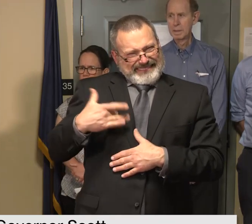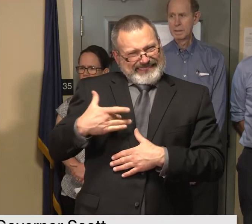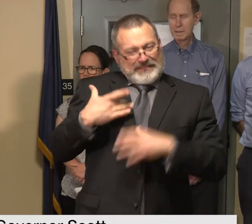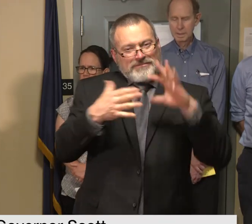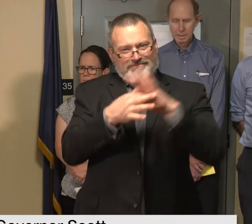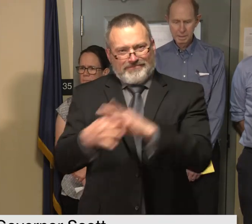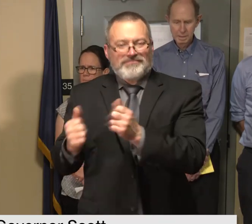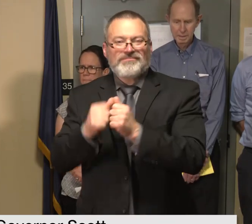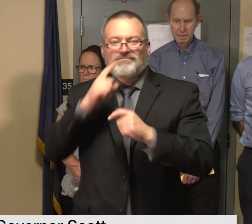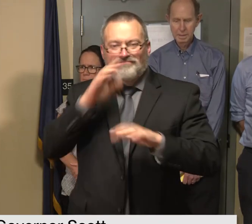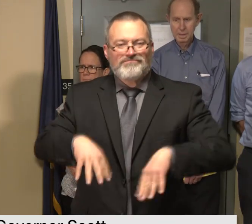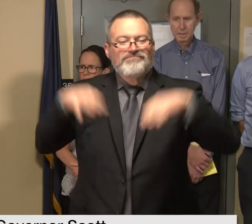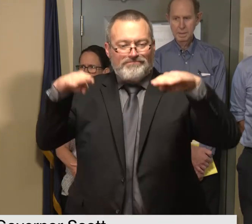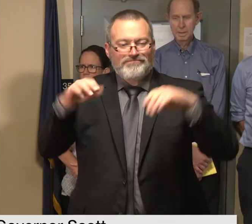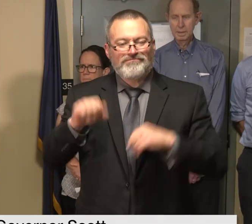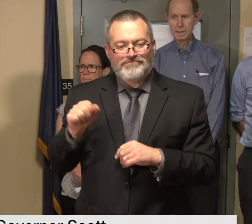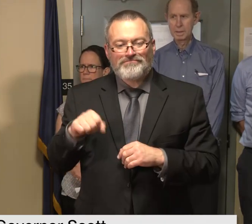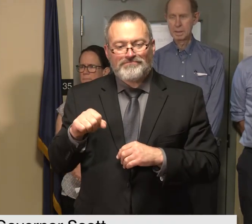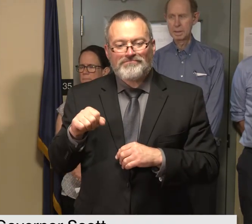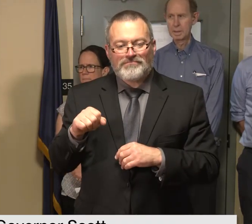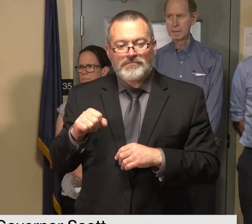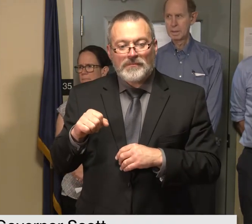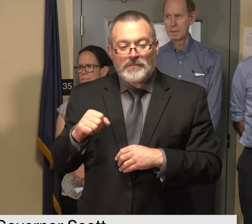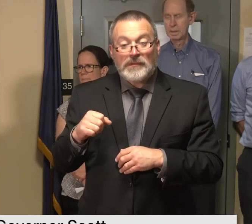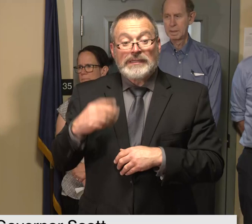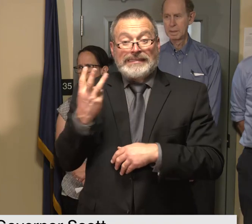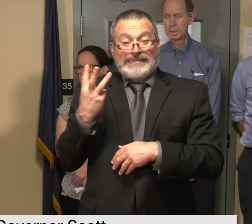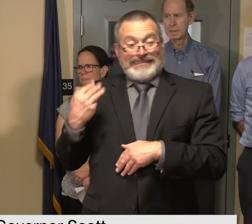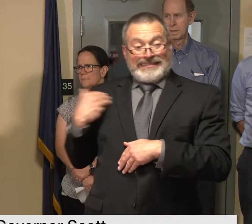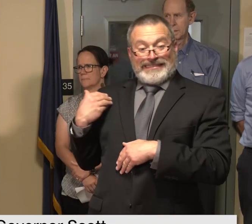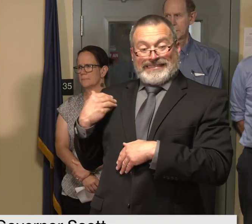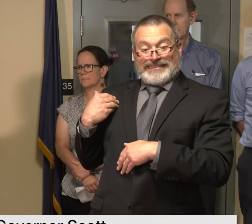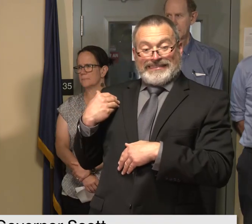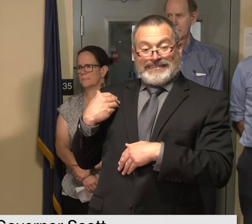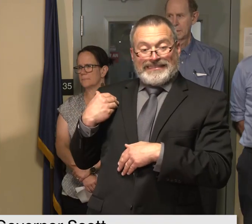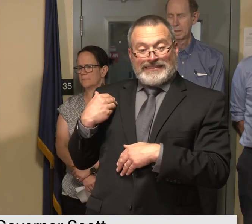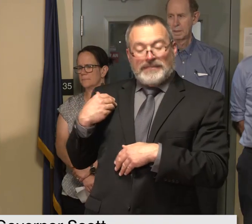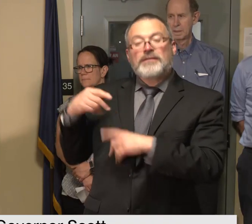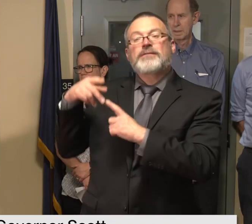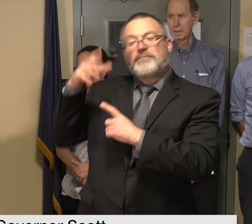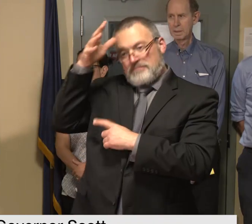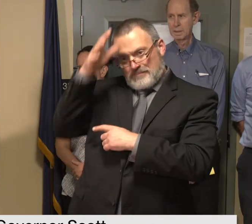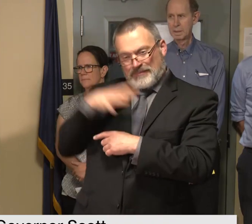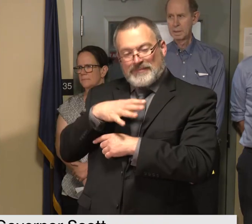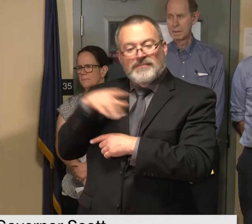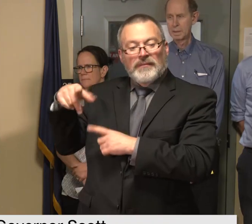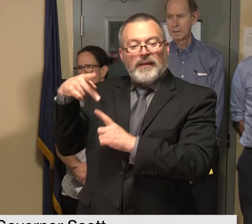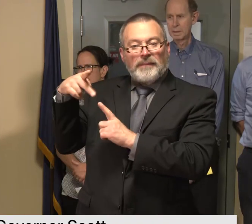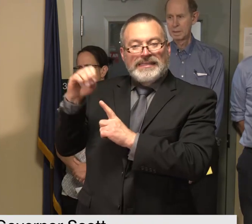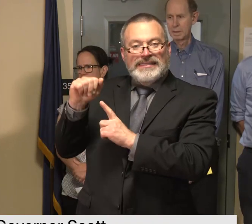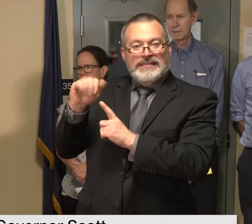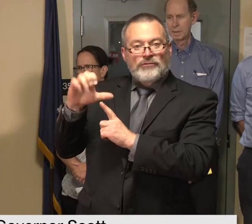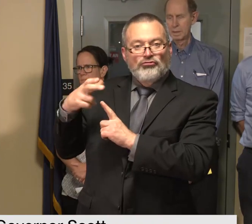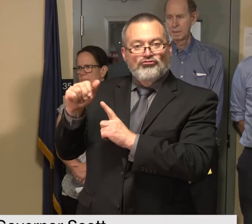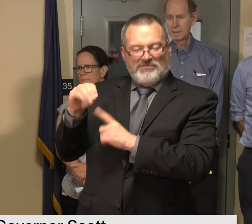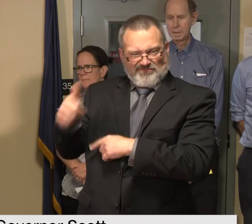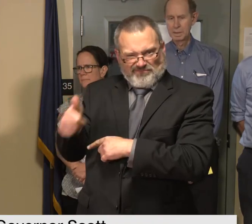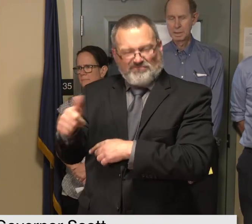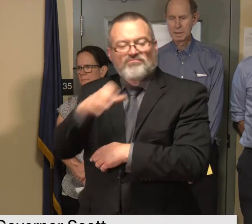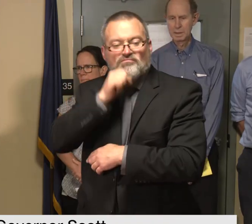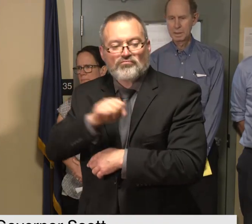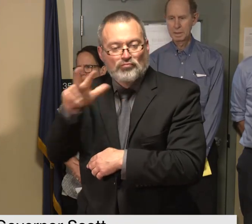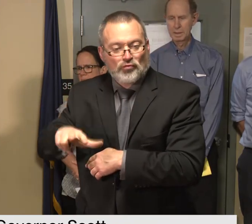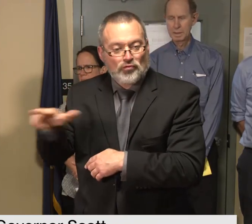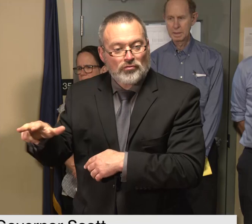Wednesday night 33 year old Dylan Kempton of Peachum died and yesterday 73 year old John Rice of Concord died